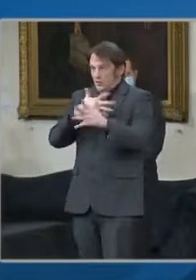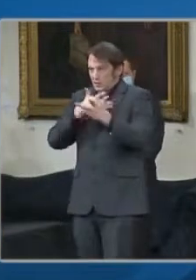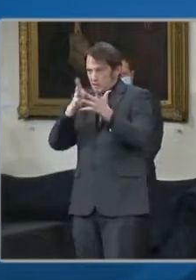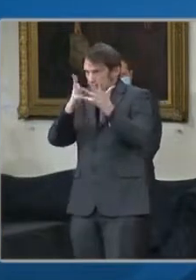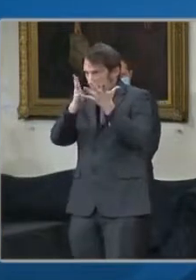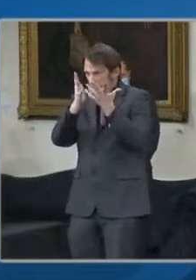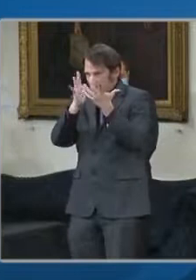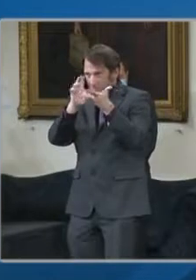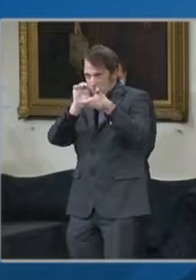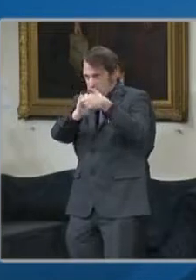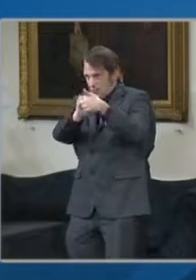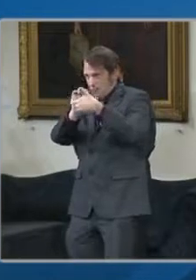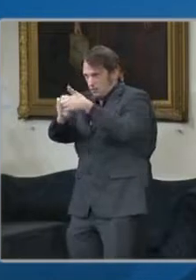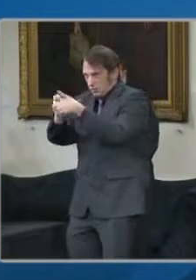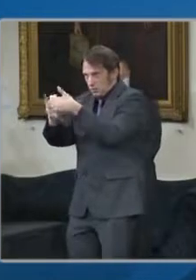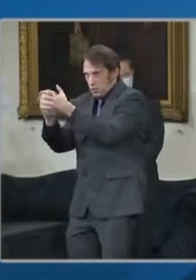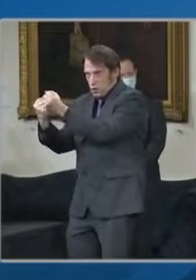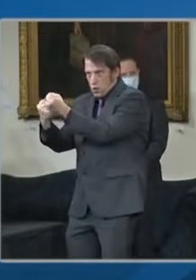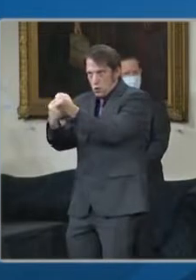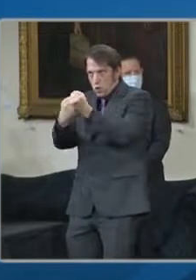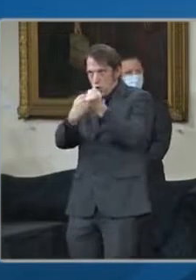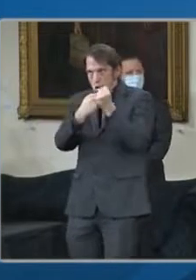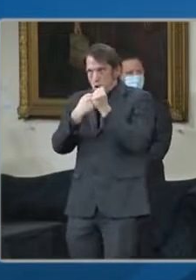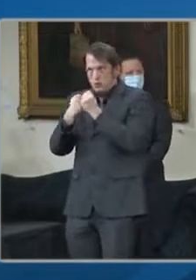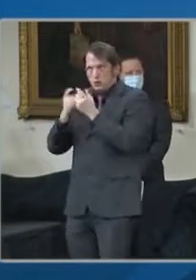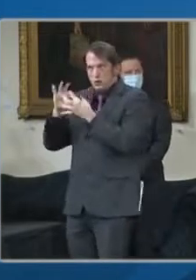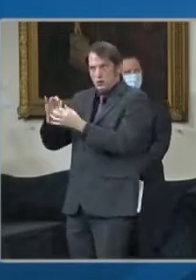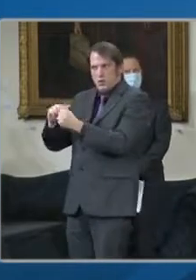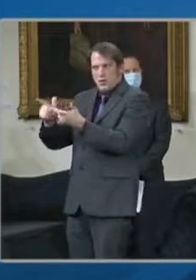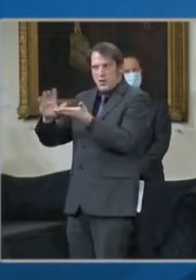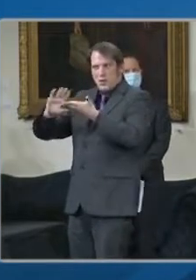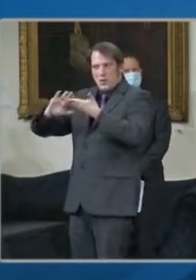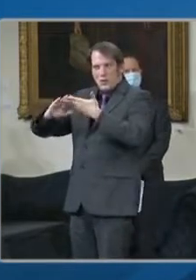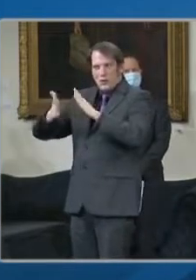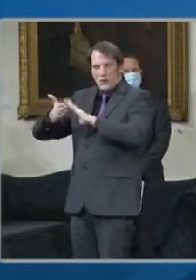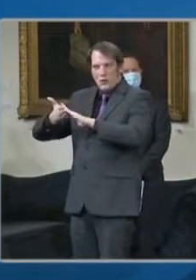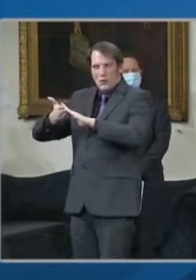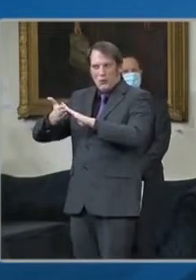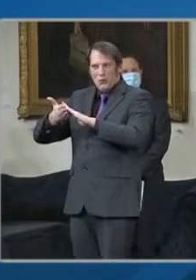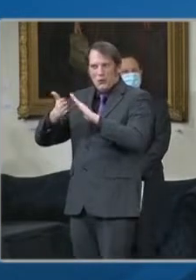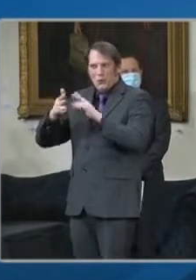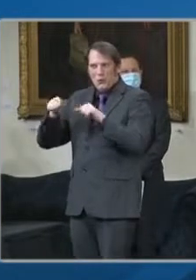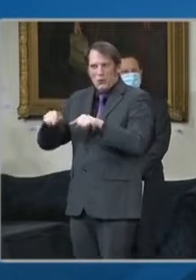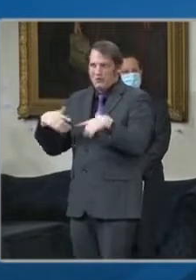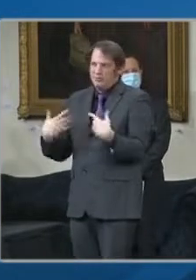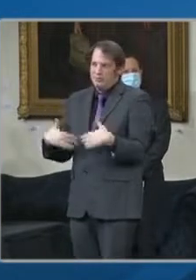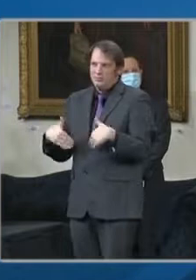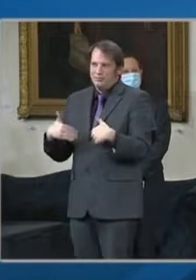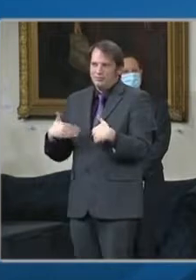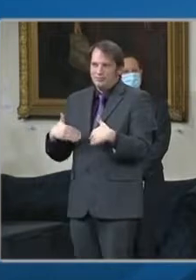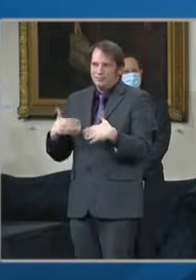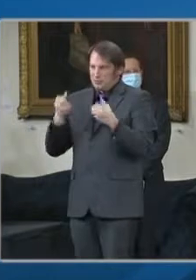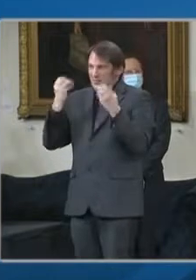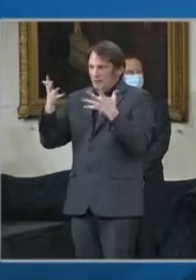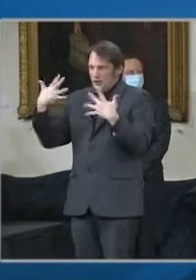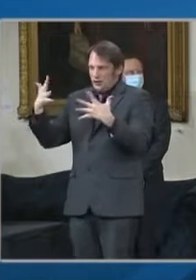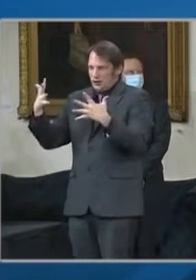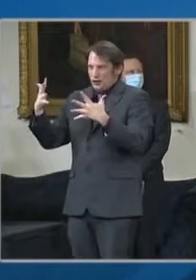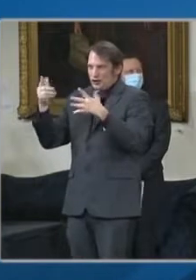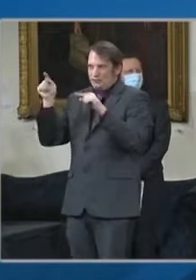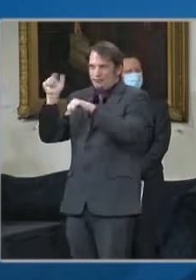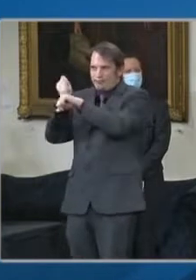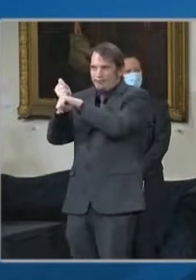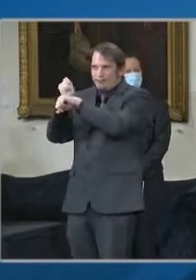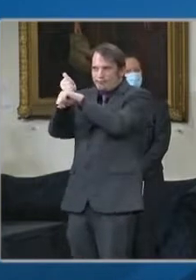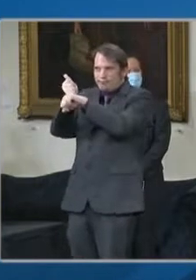Many have already partnered with us to undertake vaccination efforts all across the state, including through